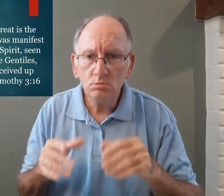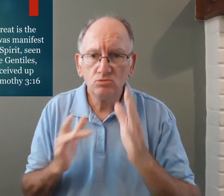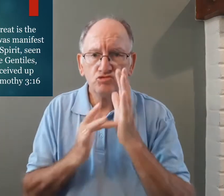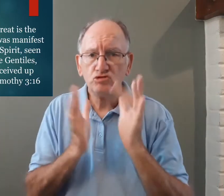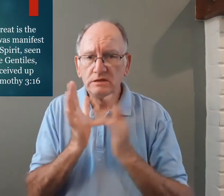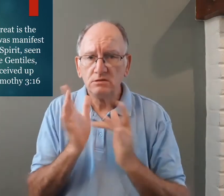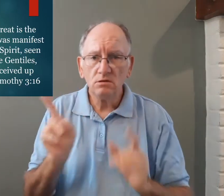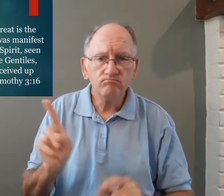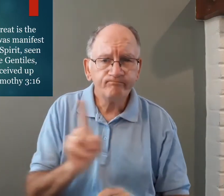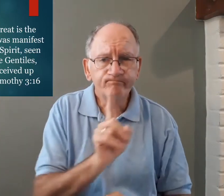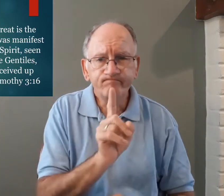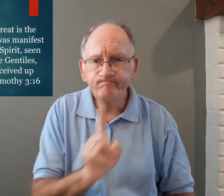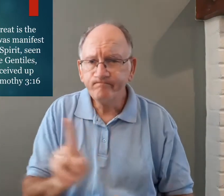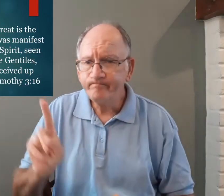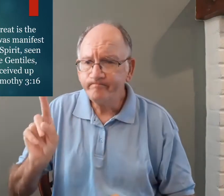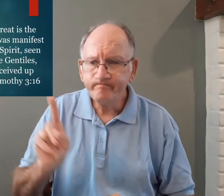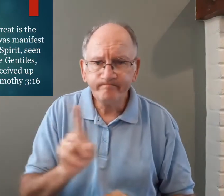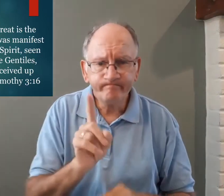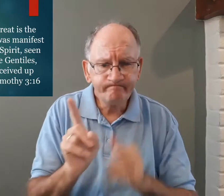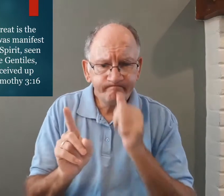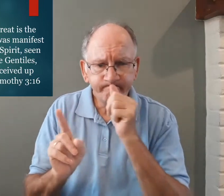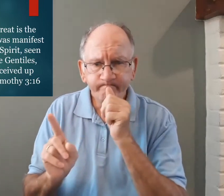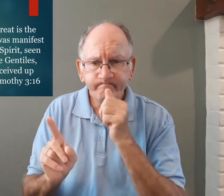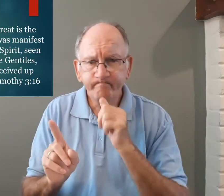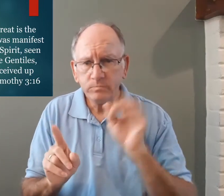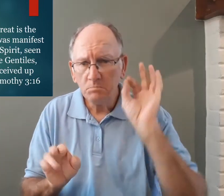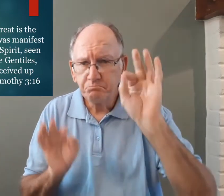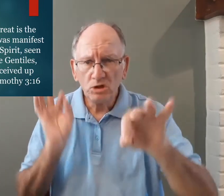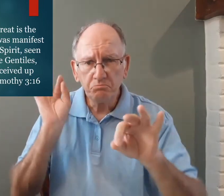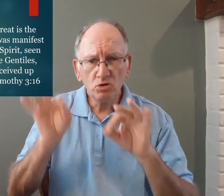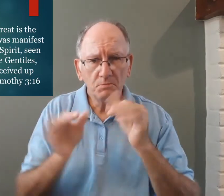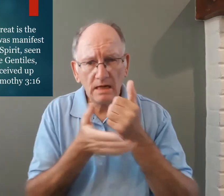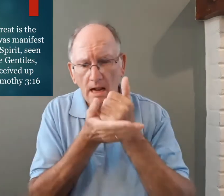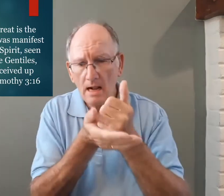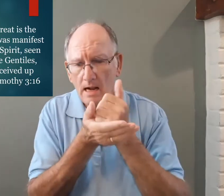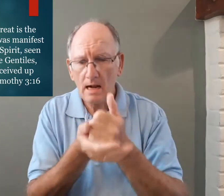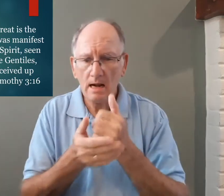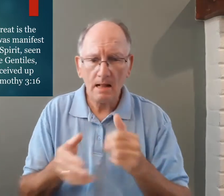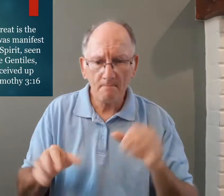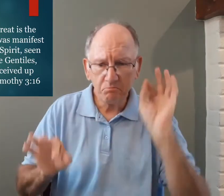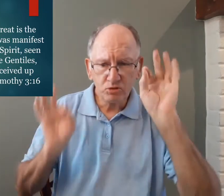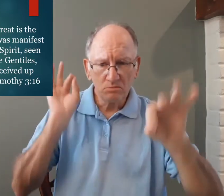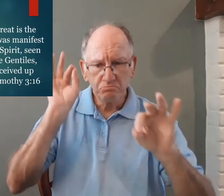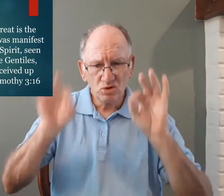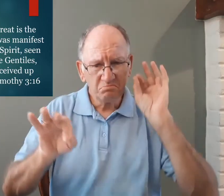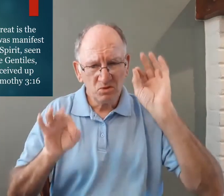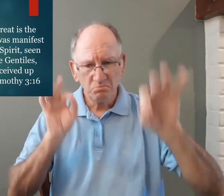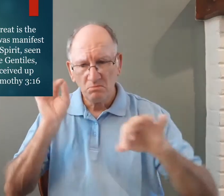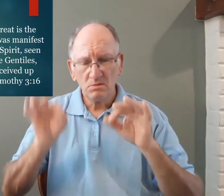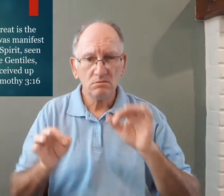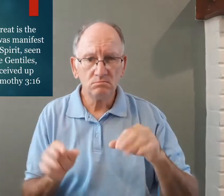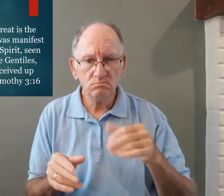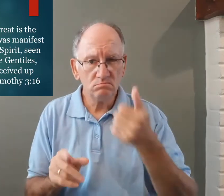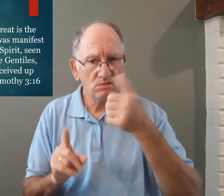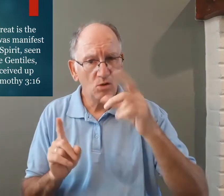him and Jesus roamed this earth was patient preached and helped